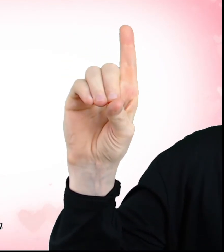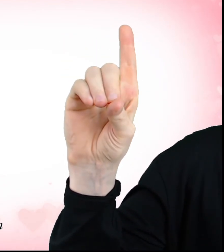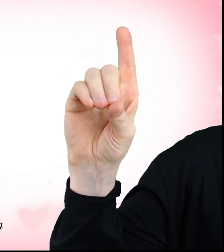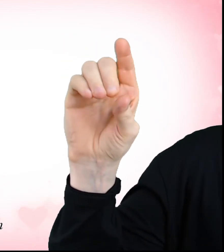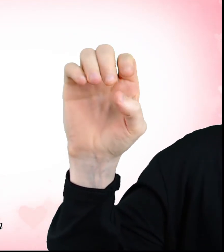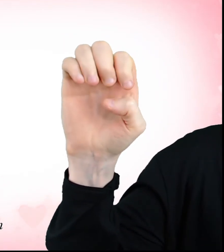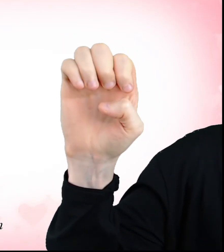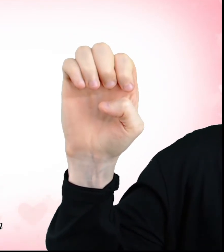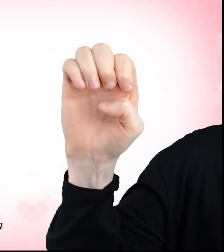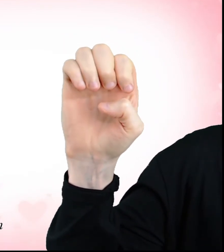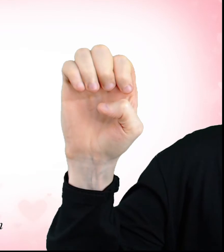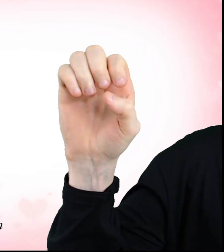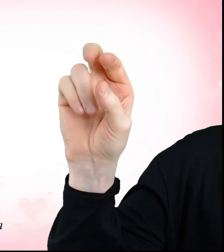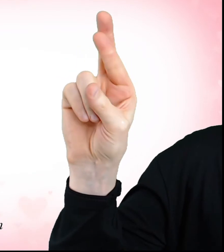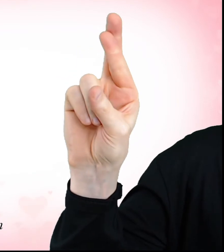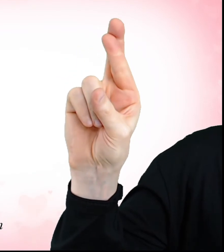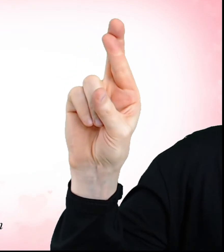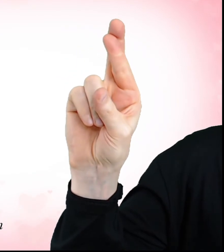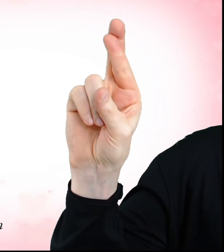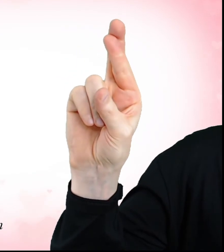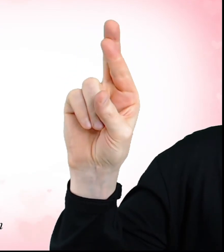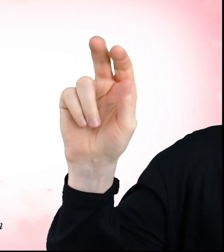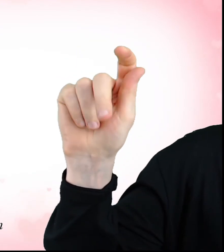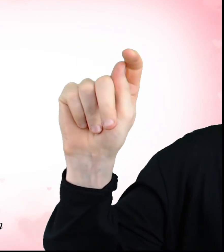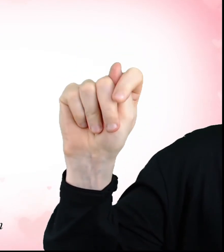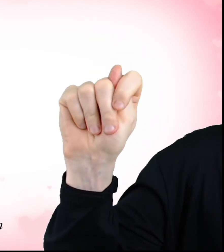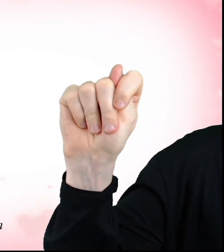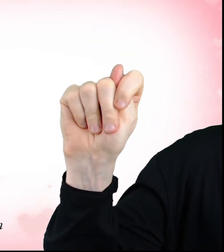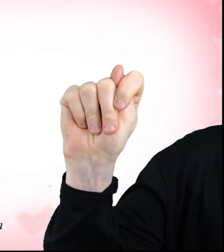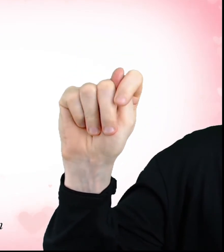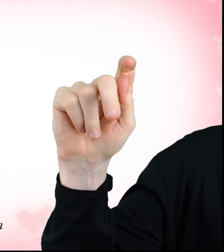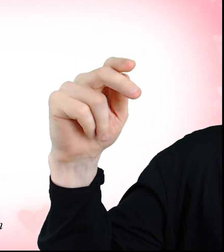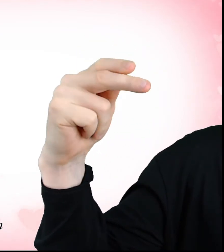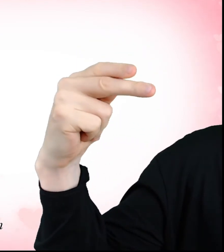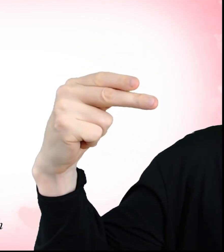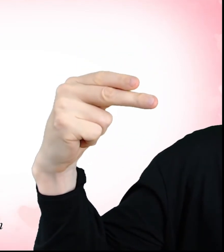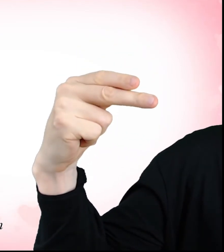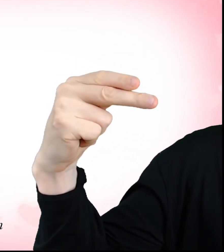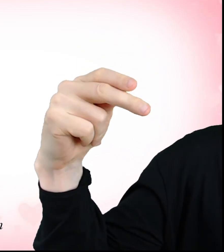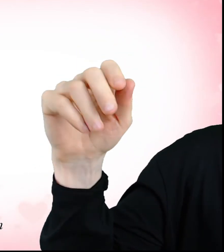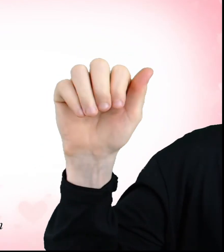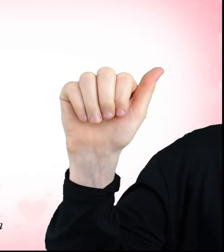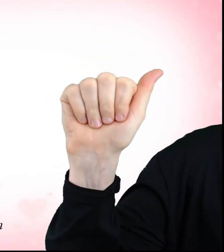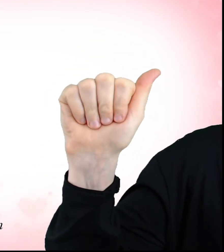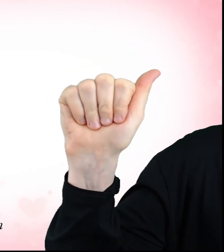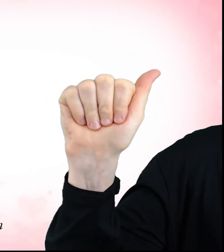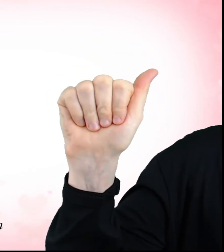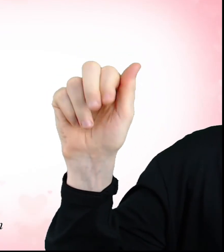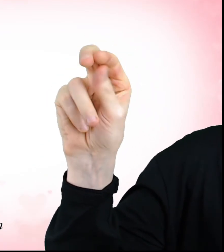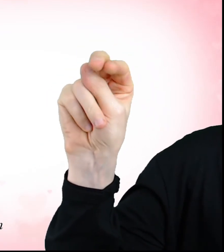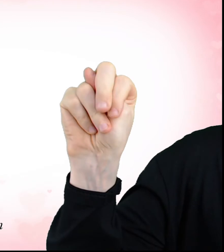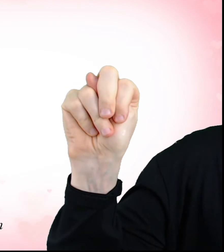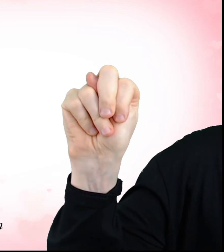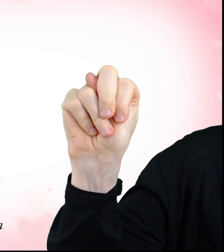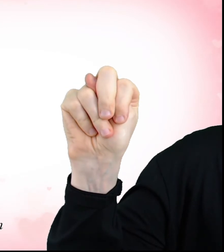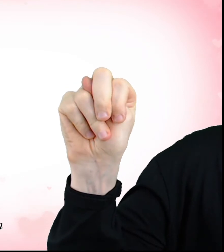I got you, moonlight You're my starlight I need you, all night